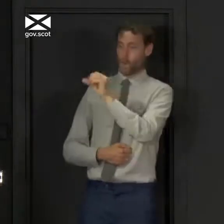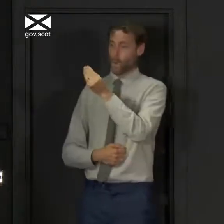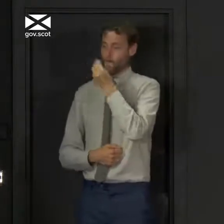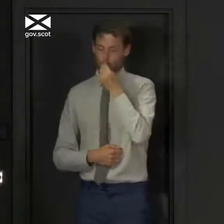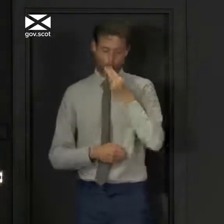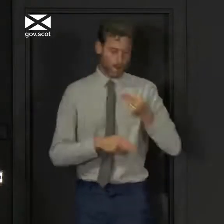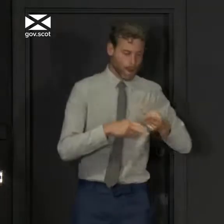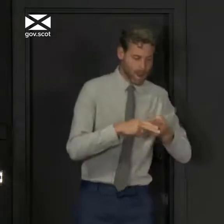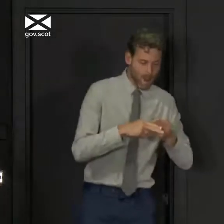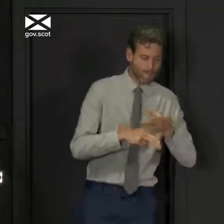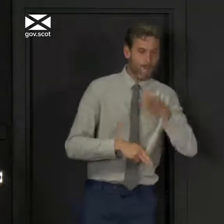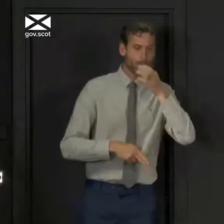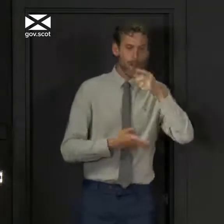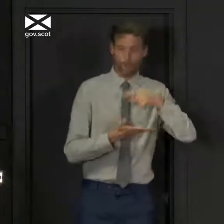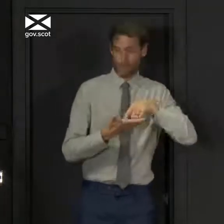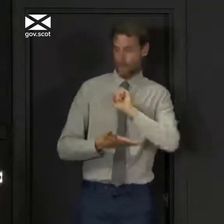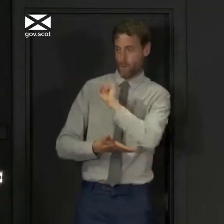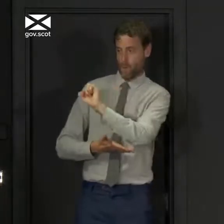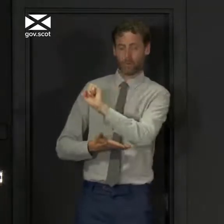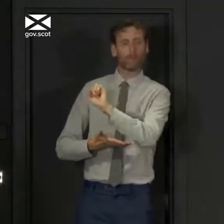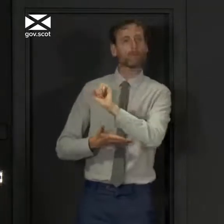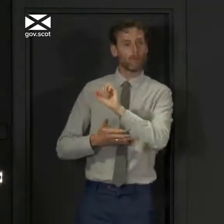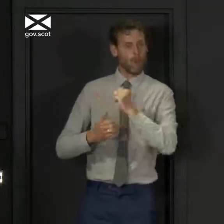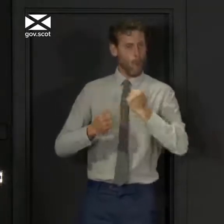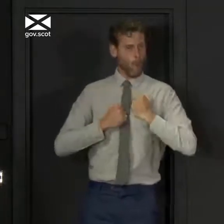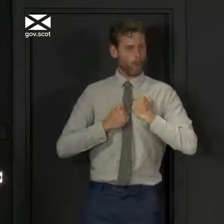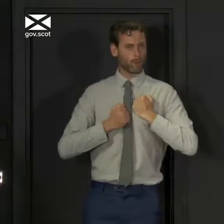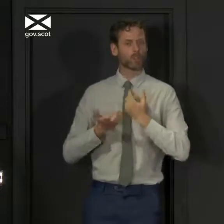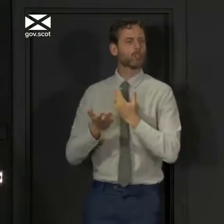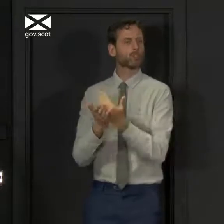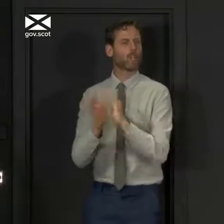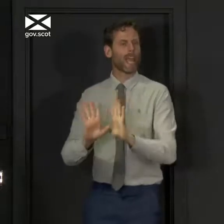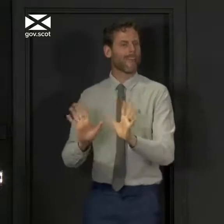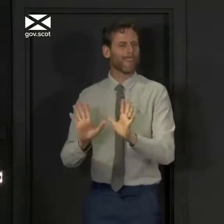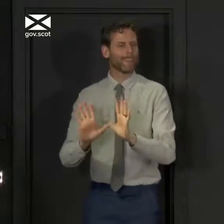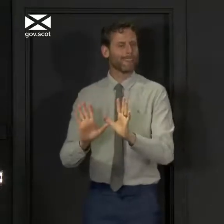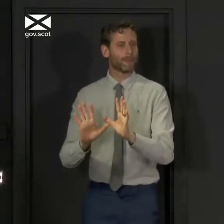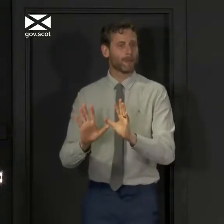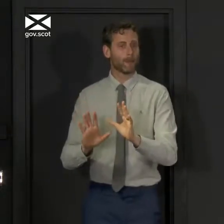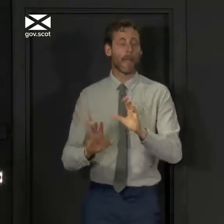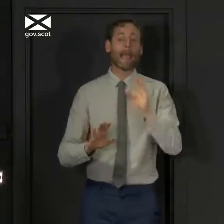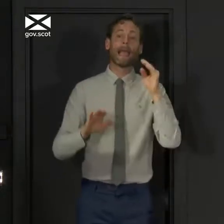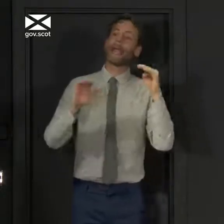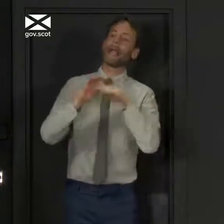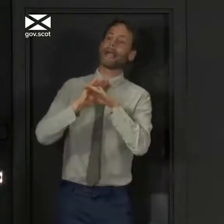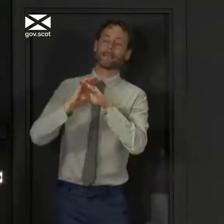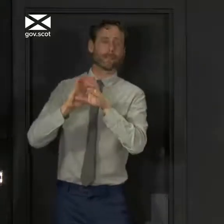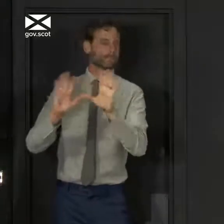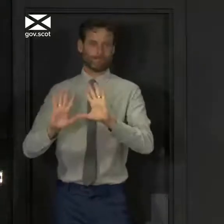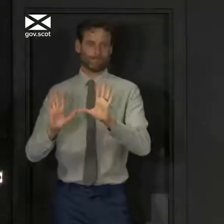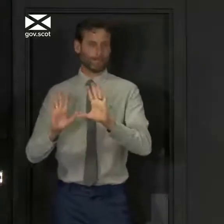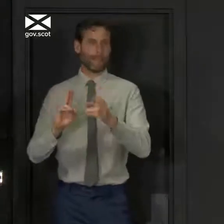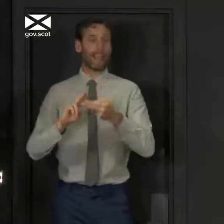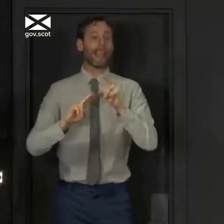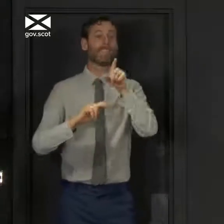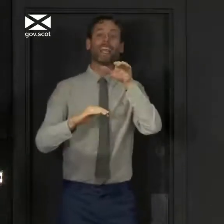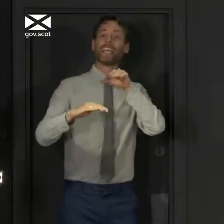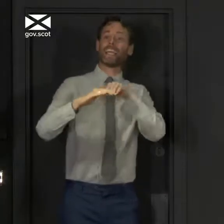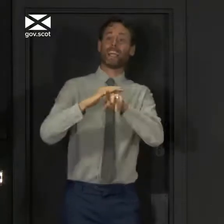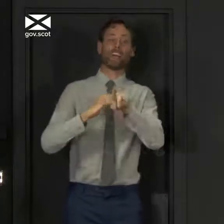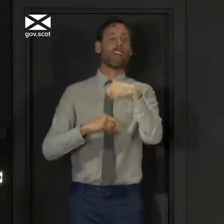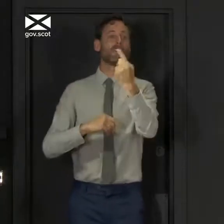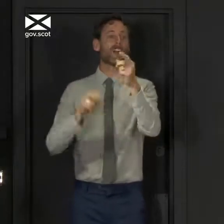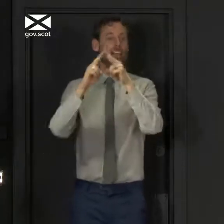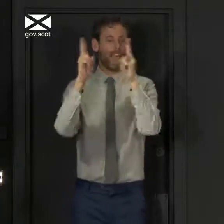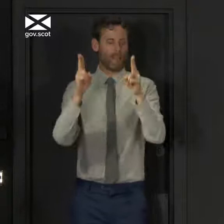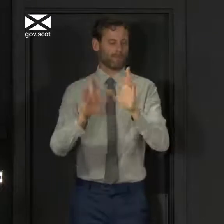or cups, don't share these things. And please don't go indoors. Being in someone else's house should